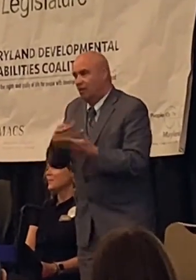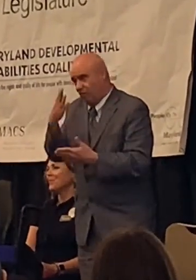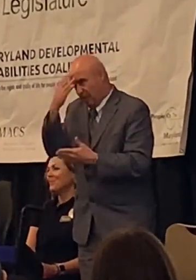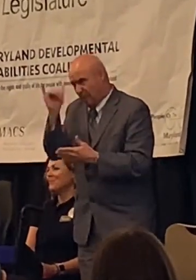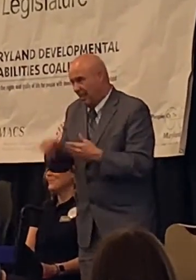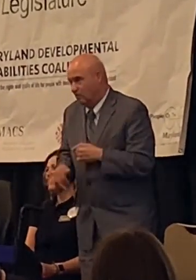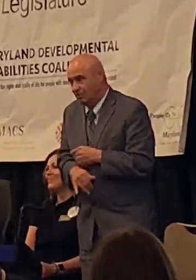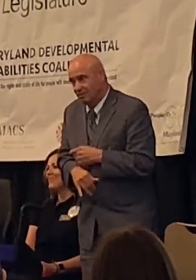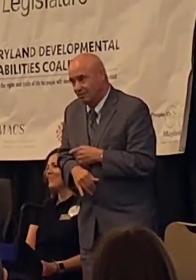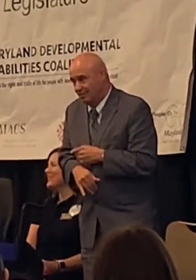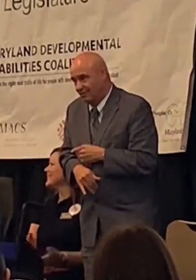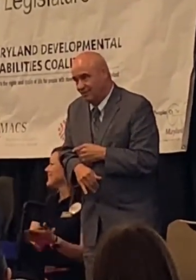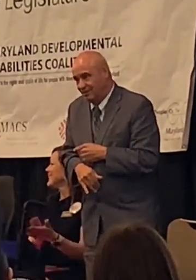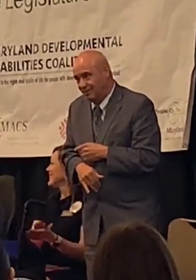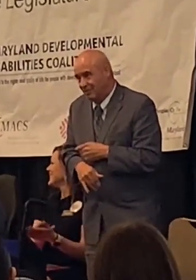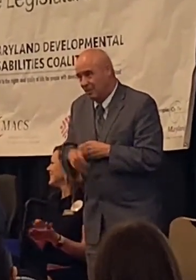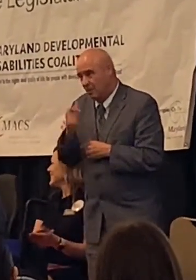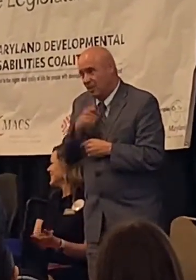to forget that.